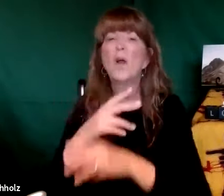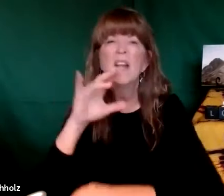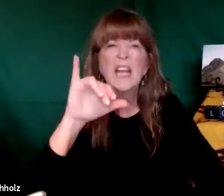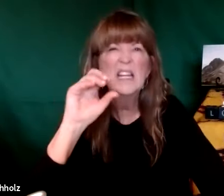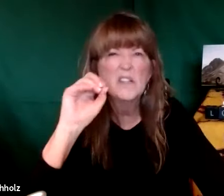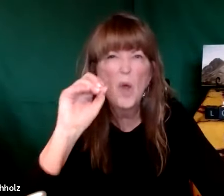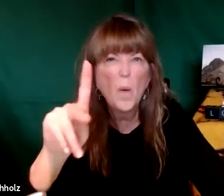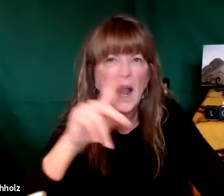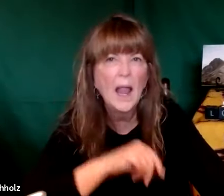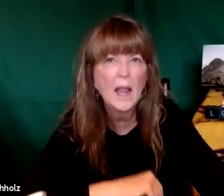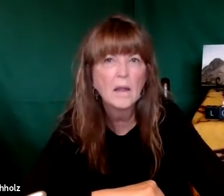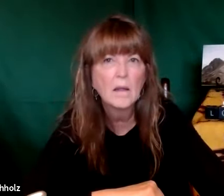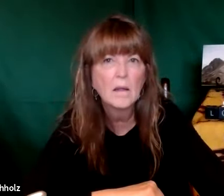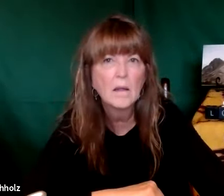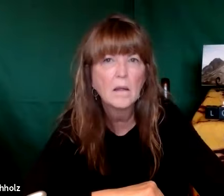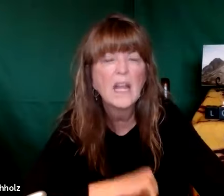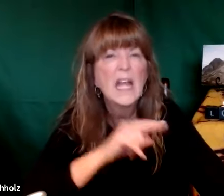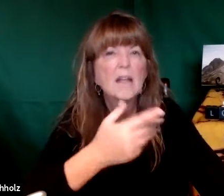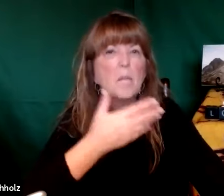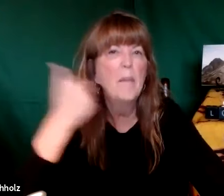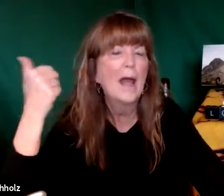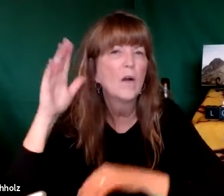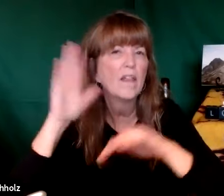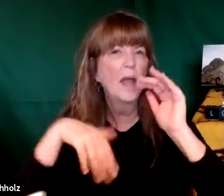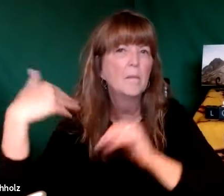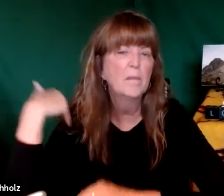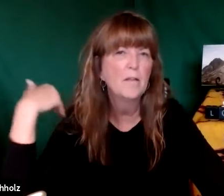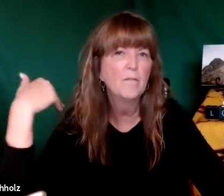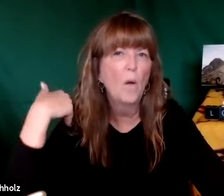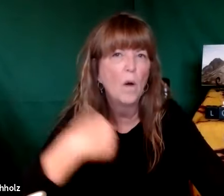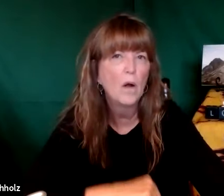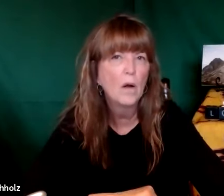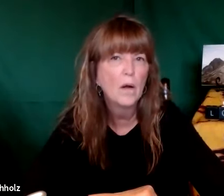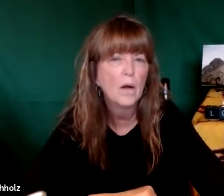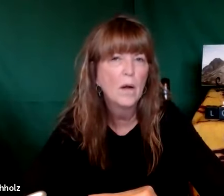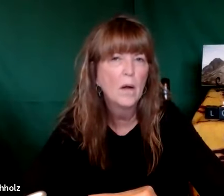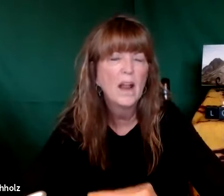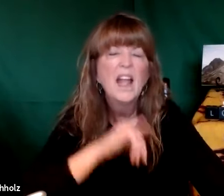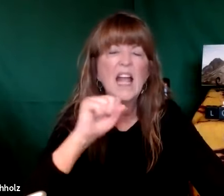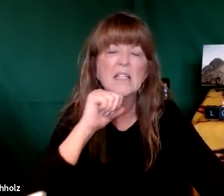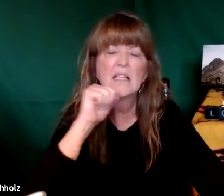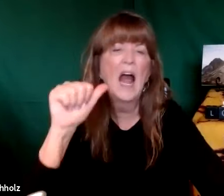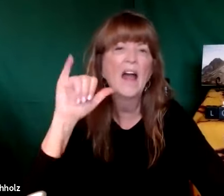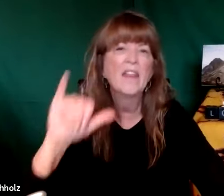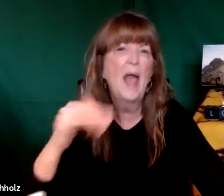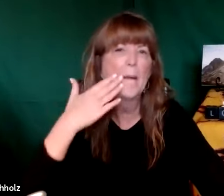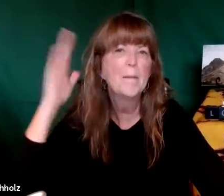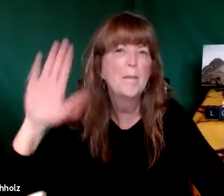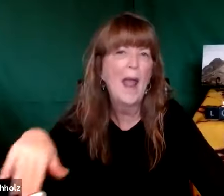they'll tell you well things happen in the world and it's okay you know just think about it things are better now than it was before